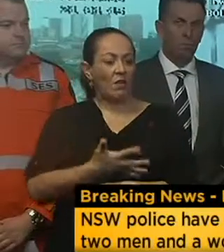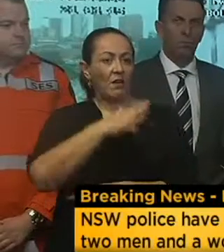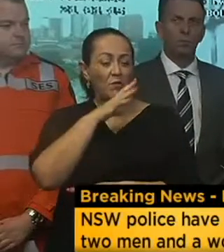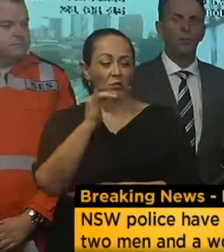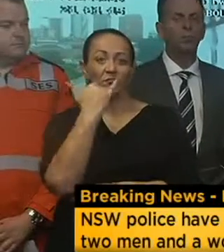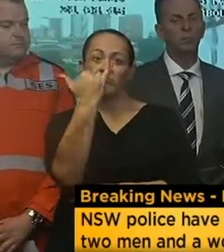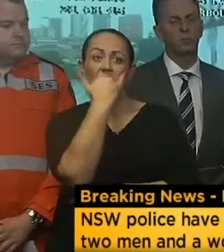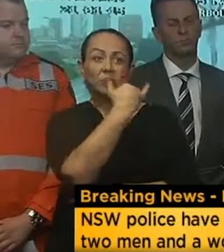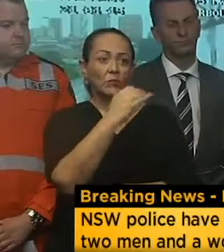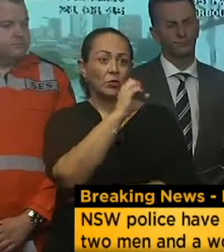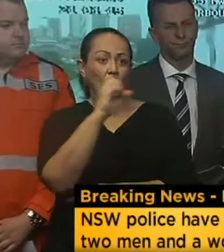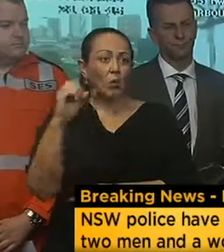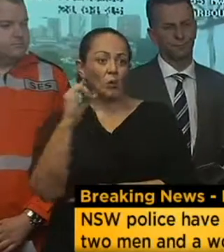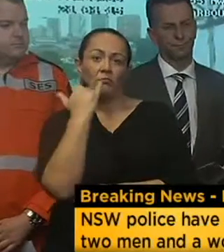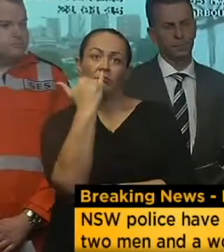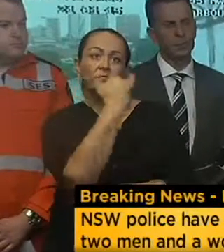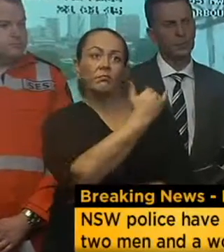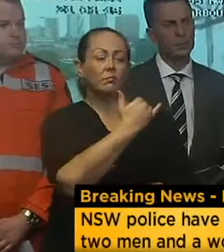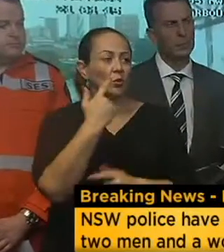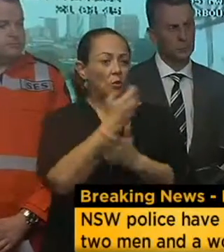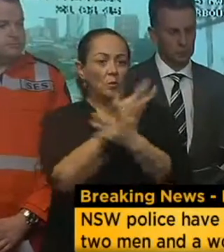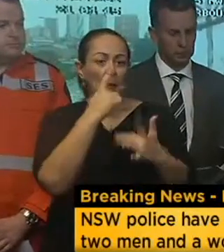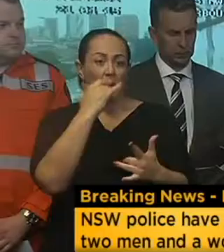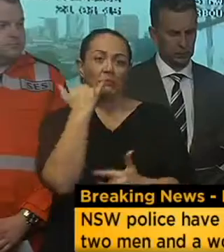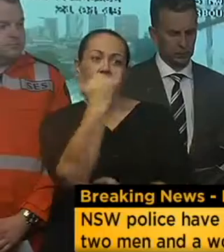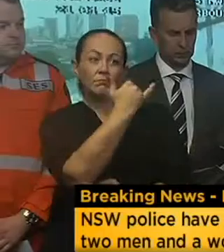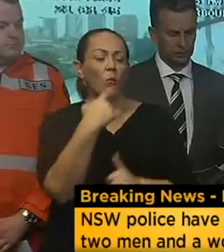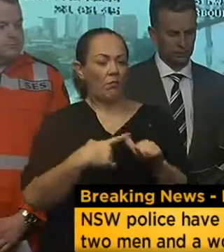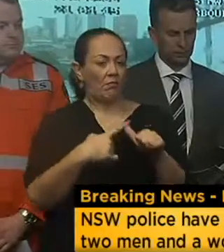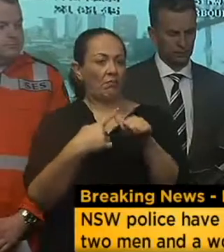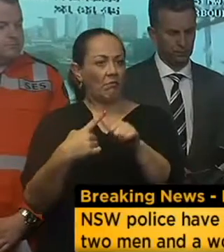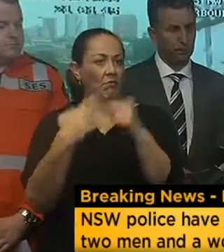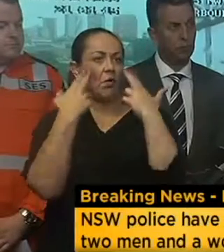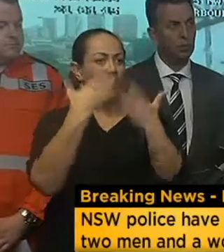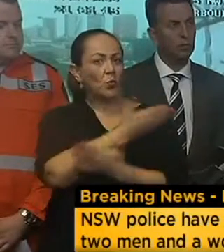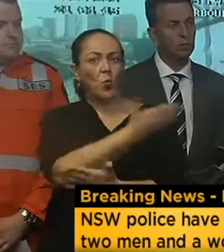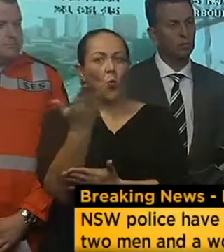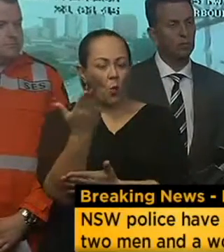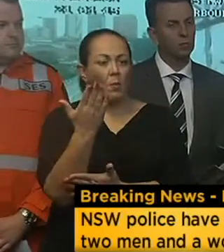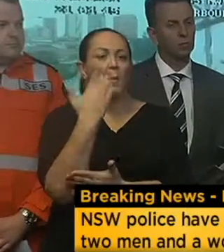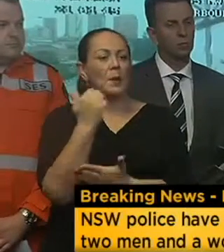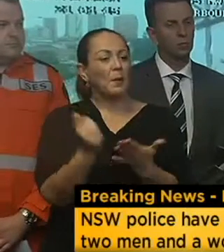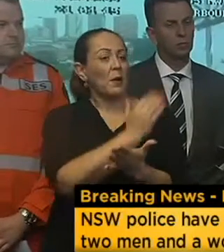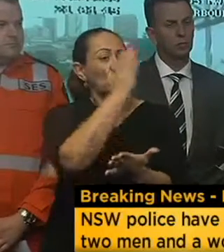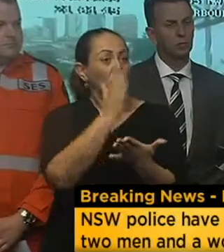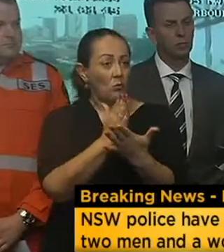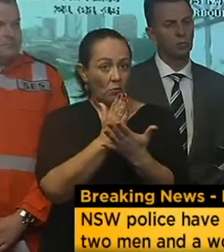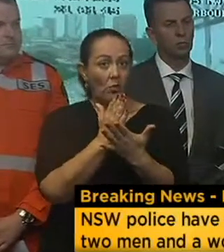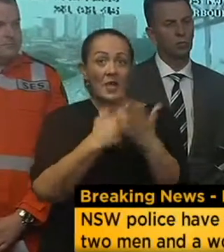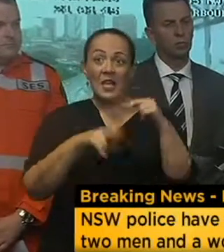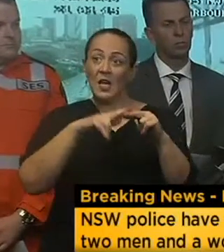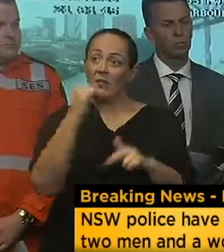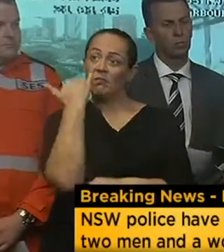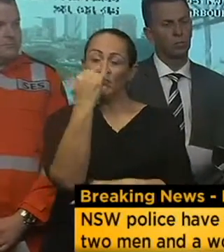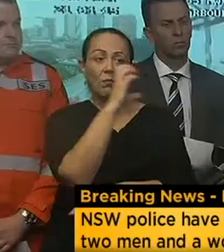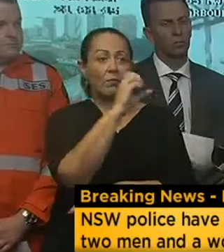calls to triple O. Clearly everyone that is calling will be responded to but we need to ensure that it is the life threatening